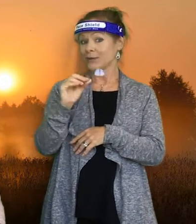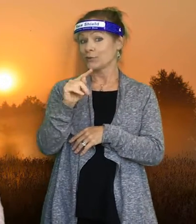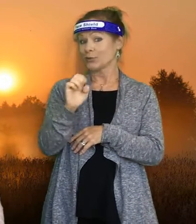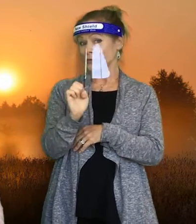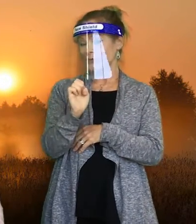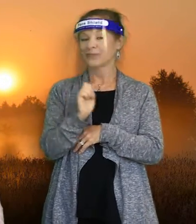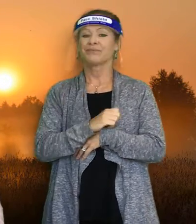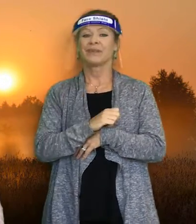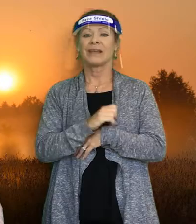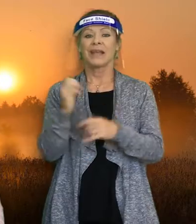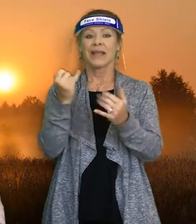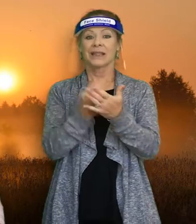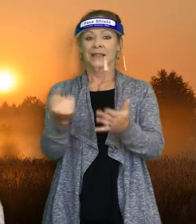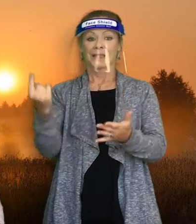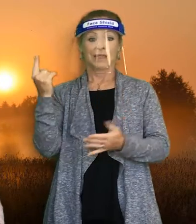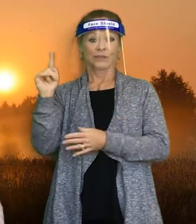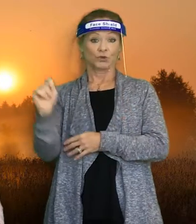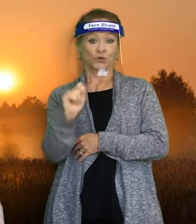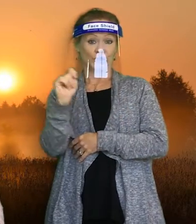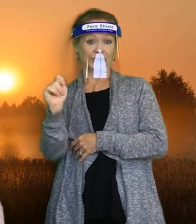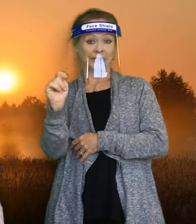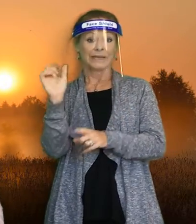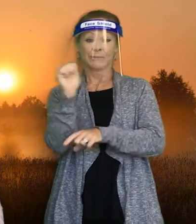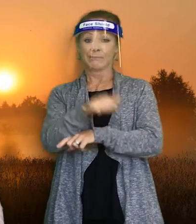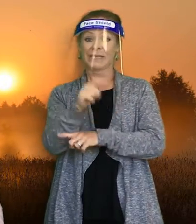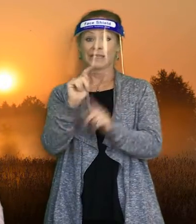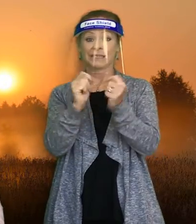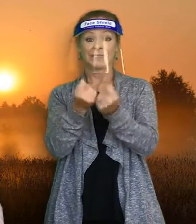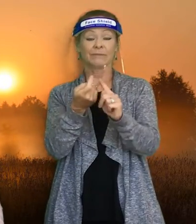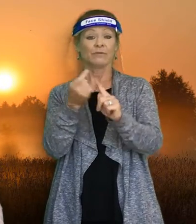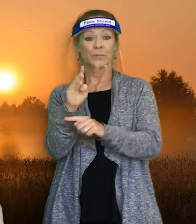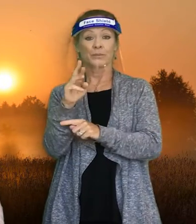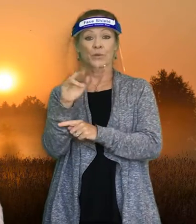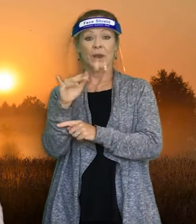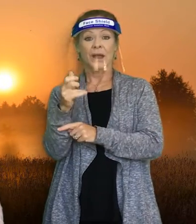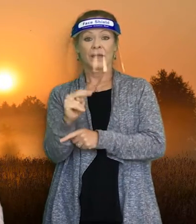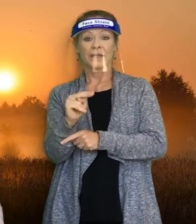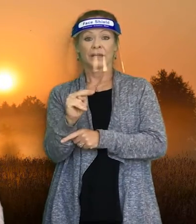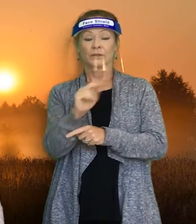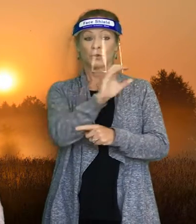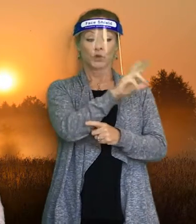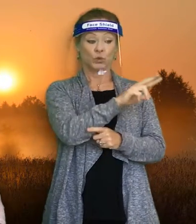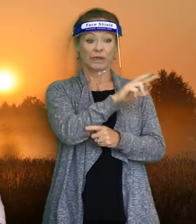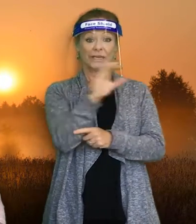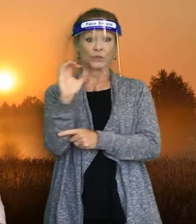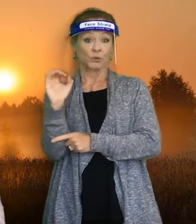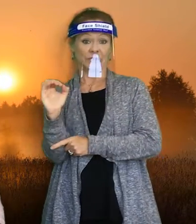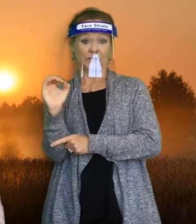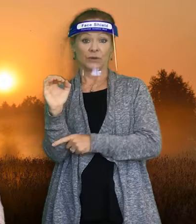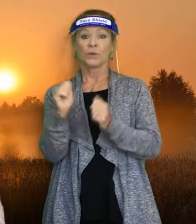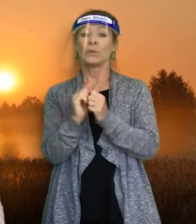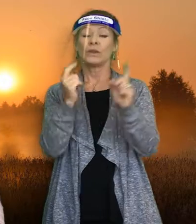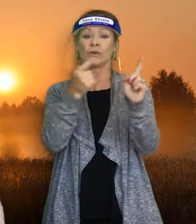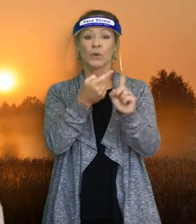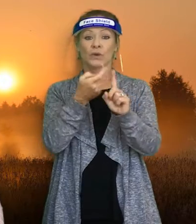Last Tuesday, they beat the team from Brian 3-0 with